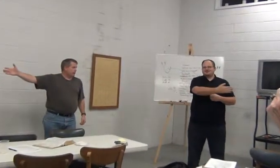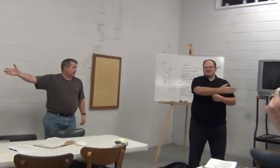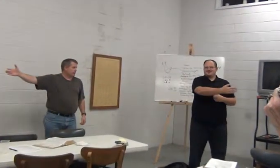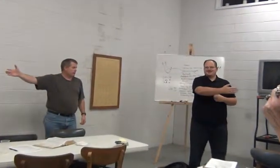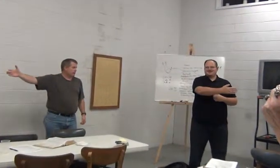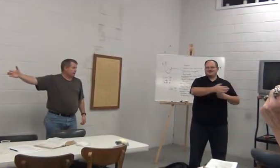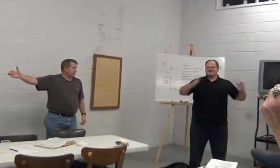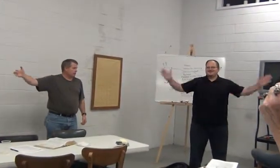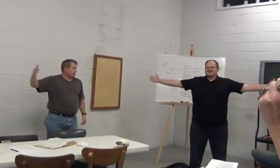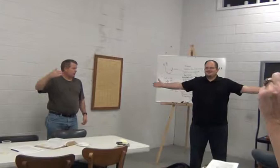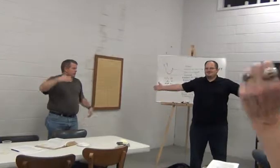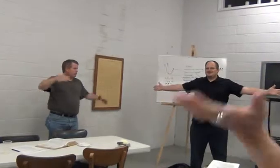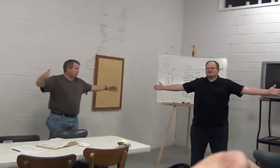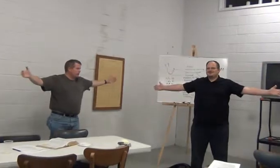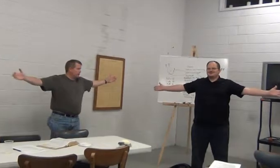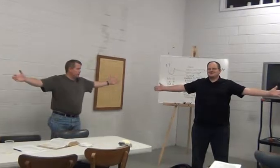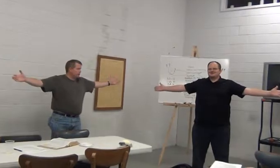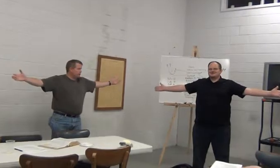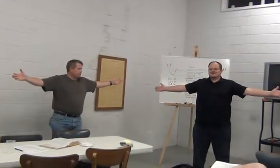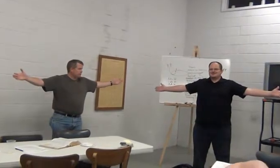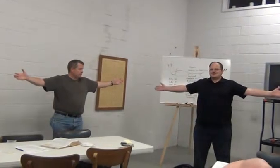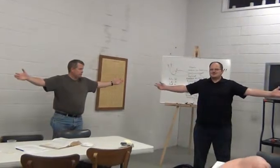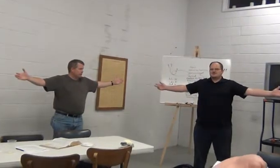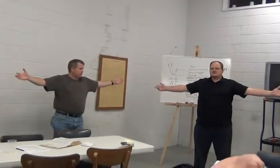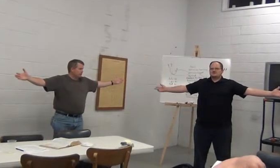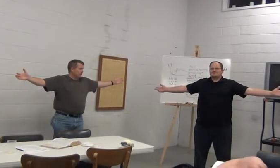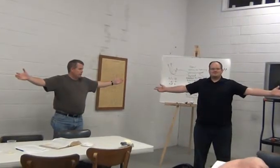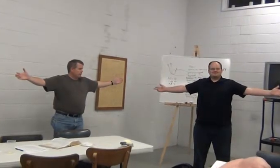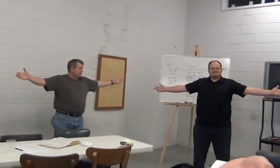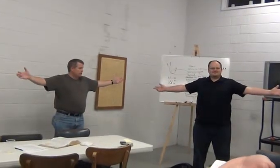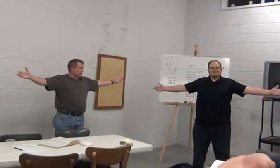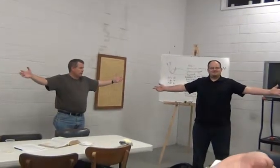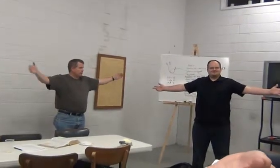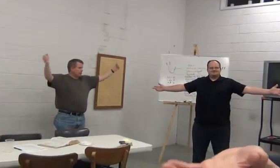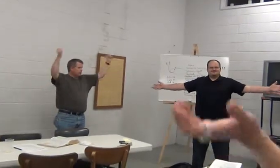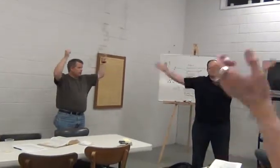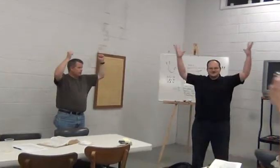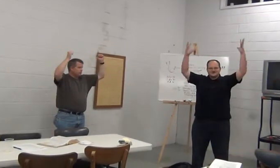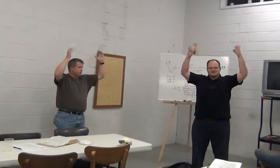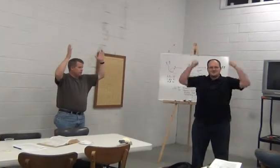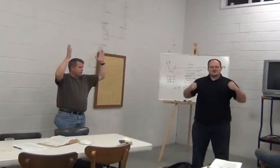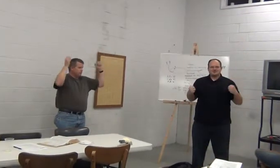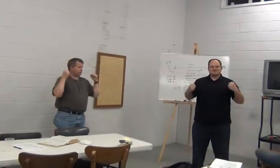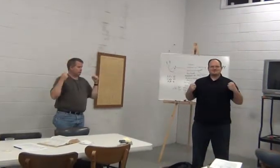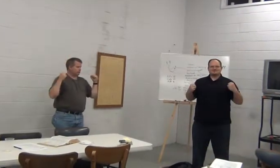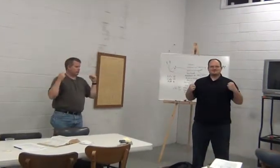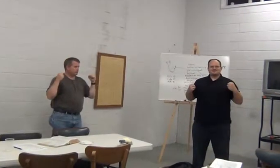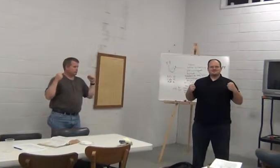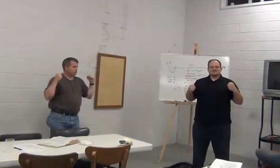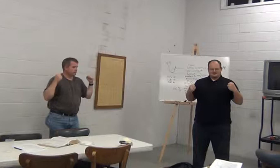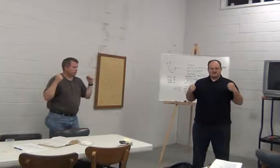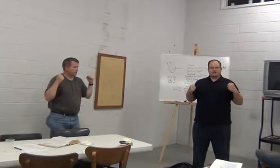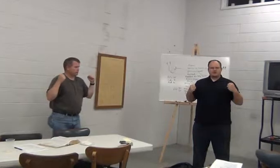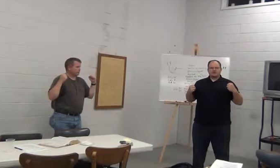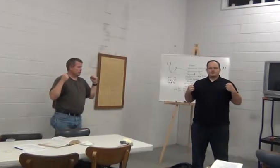Repent. Believe the good news. What's number two? Receive the Holy Ghost. Say Holy Ghost.